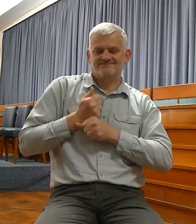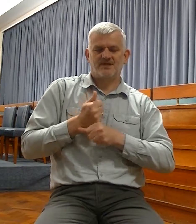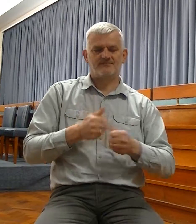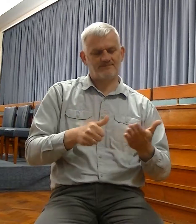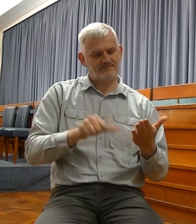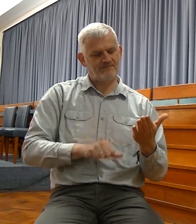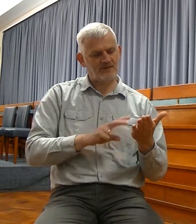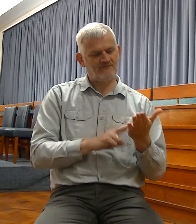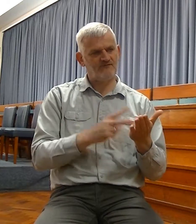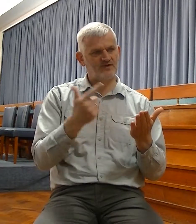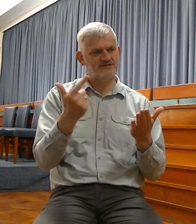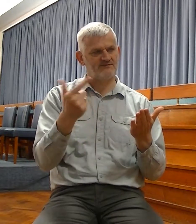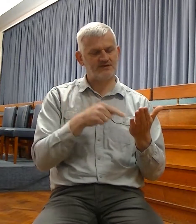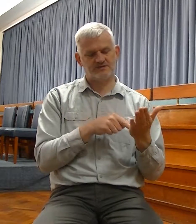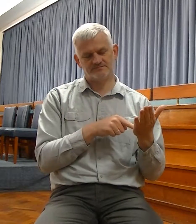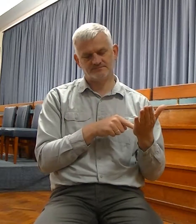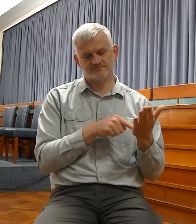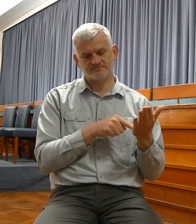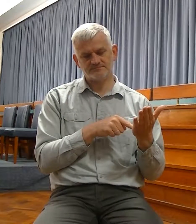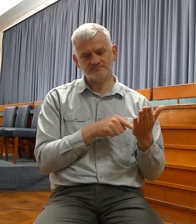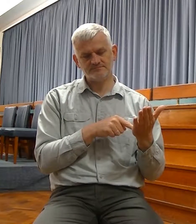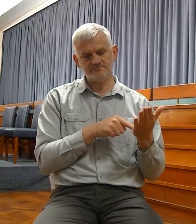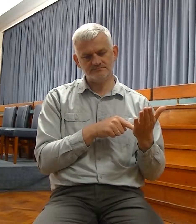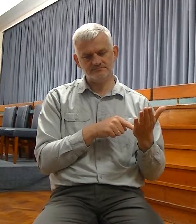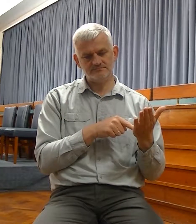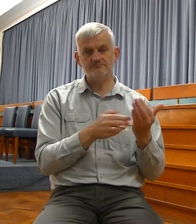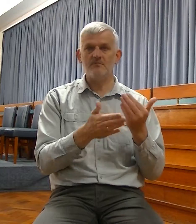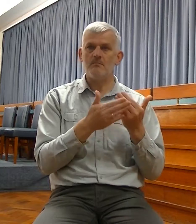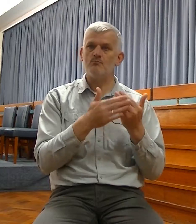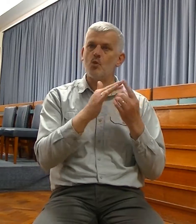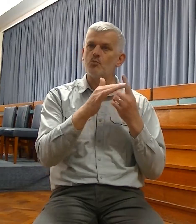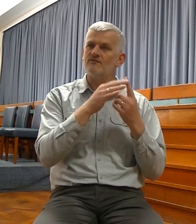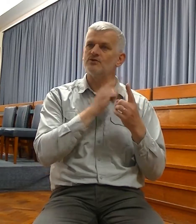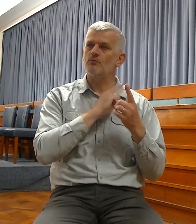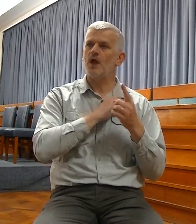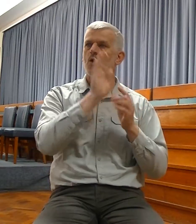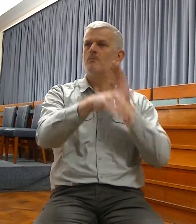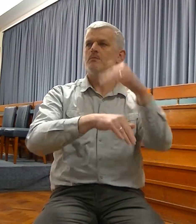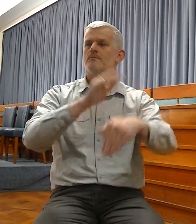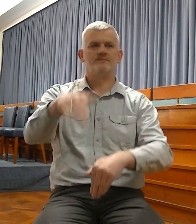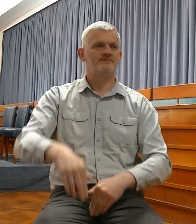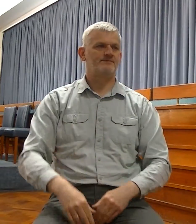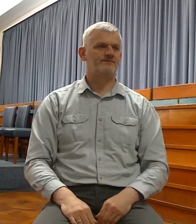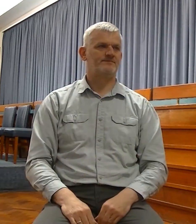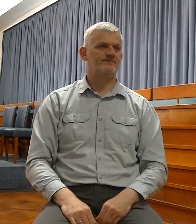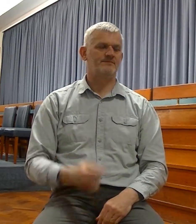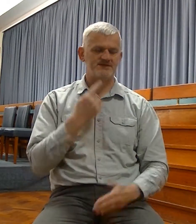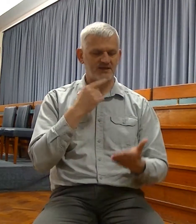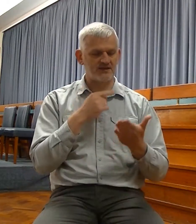17 of that same chapter, there were more prophecies of restoration. I will restore health unto thee, I will